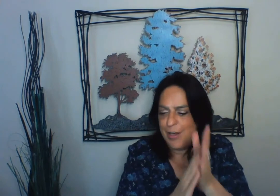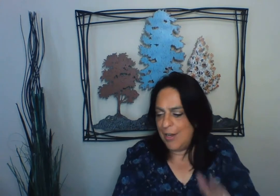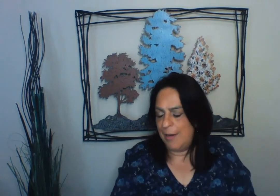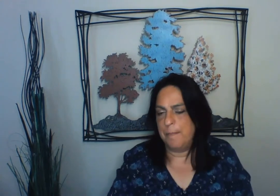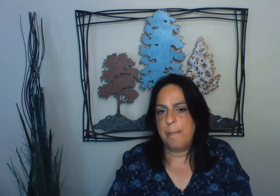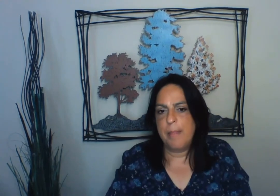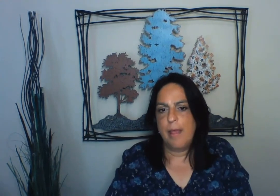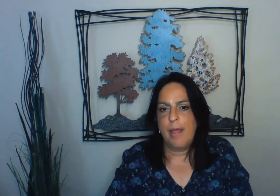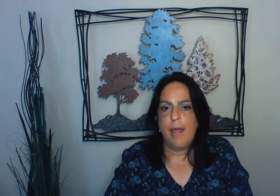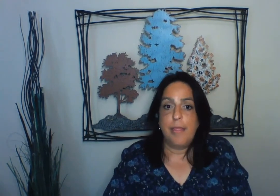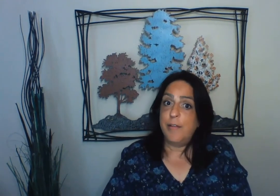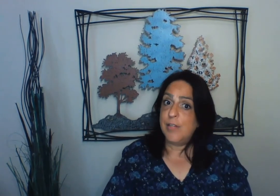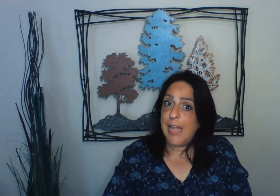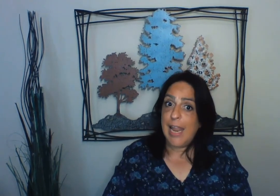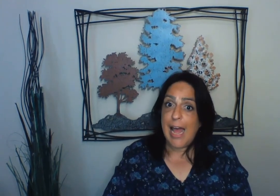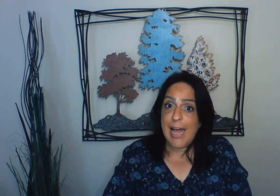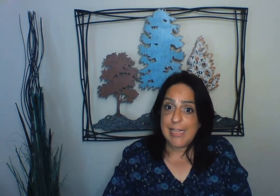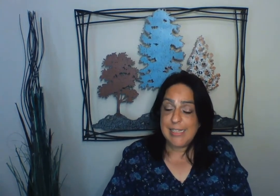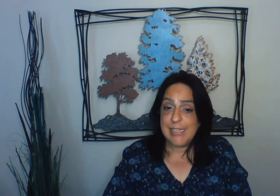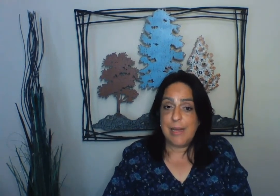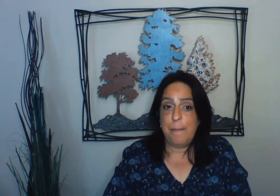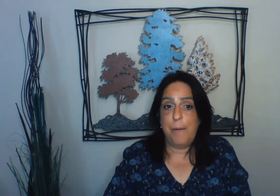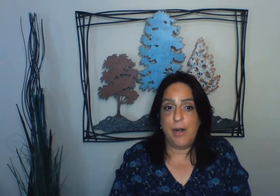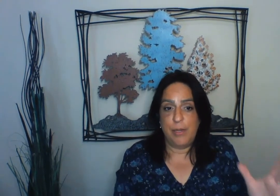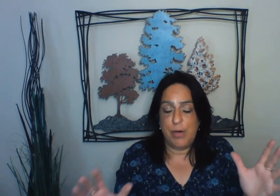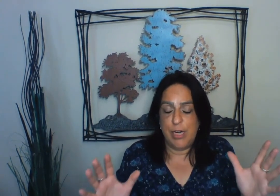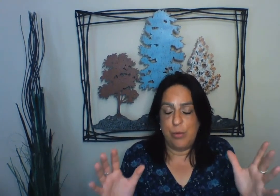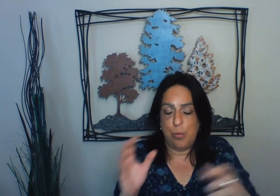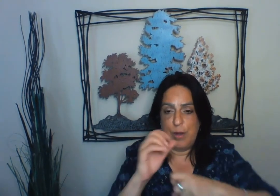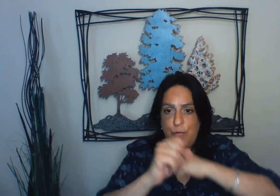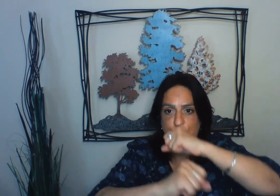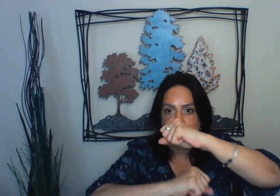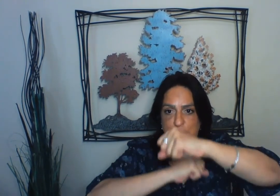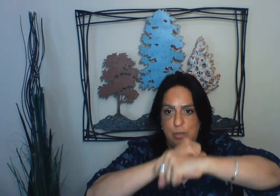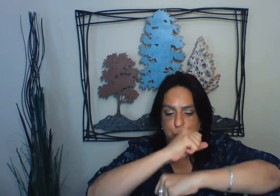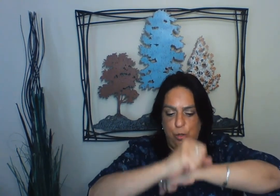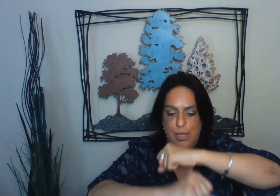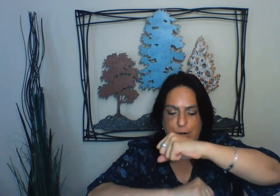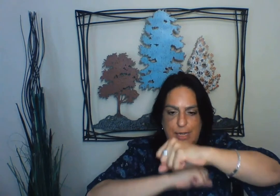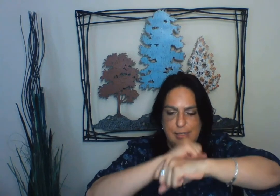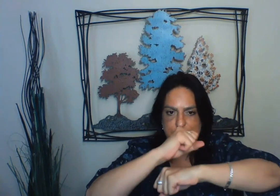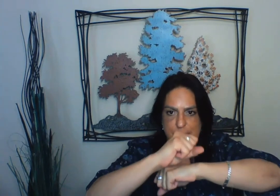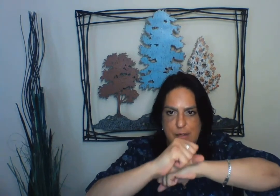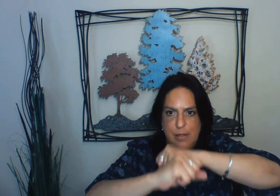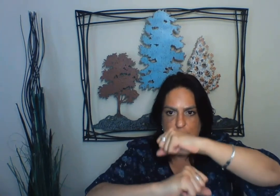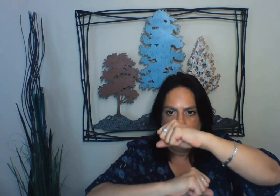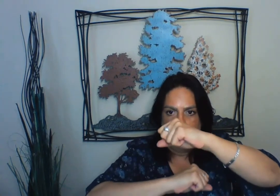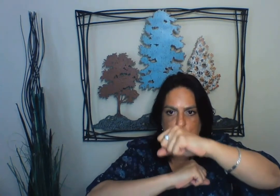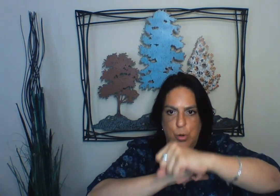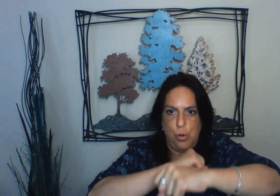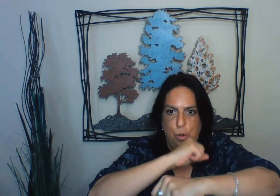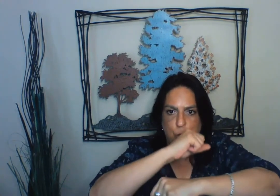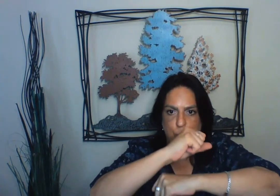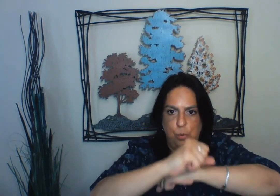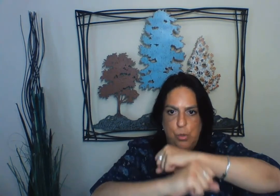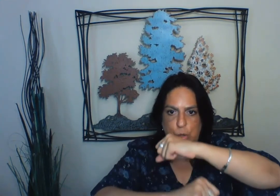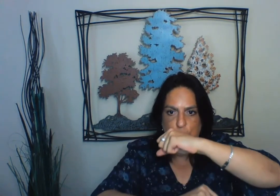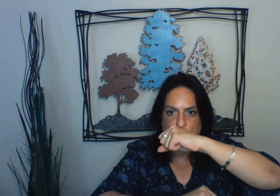good. Then there is a last part that we're going to do. And for this we need to roll our hands. Roll, roll,